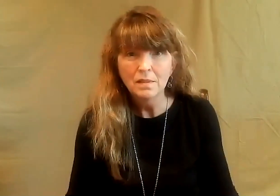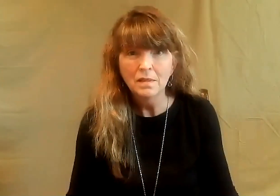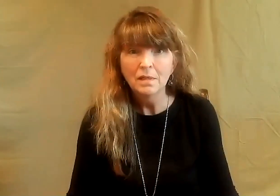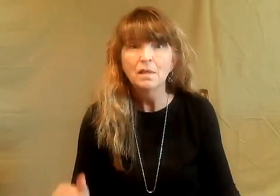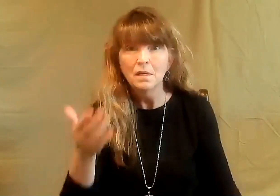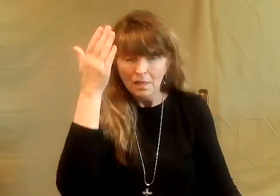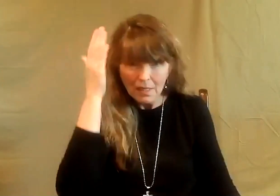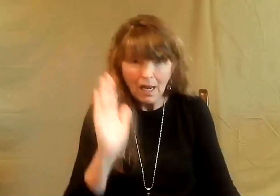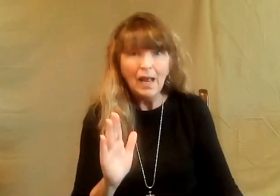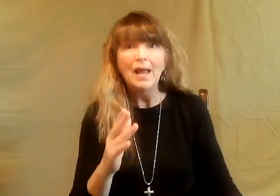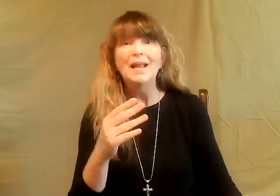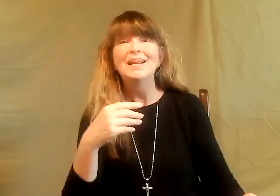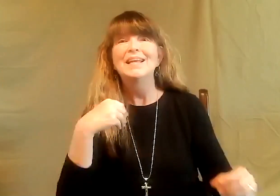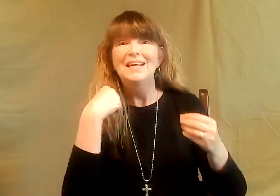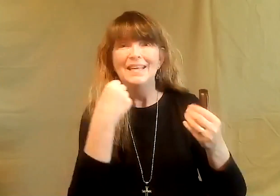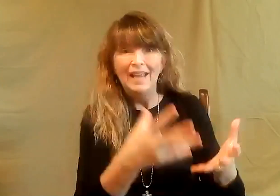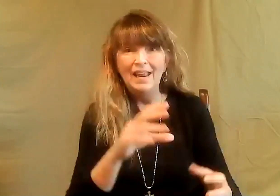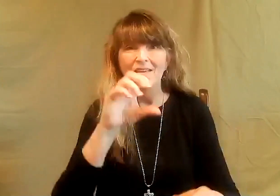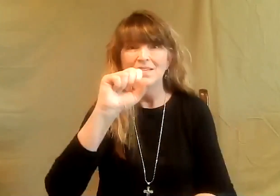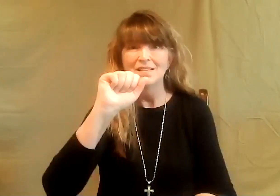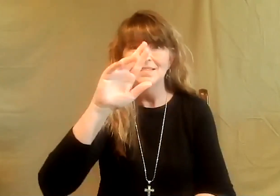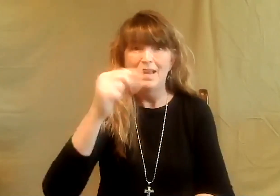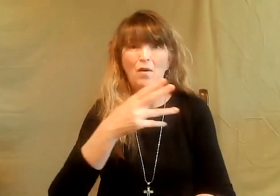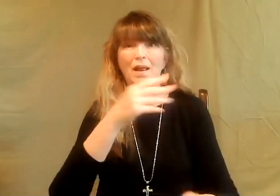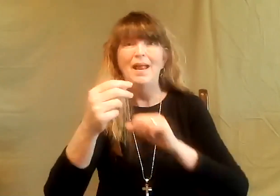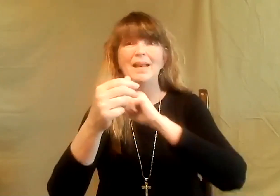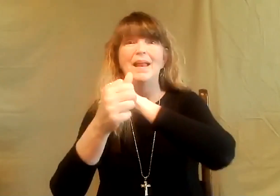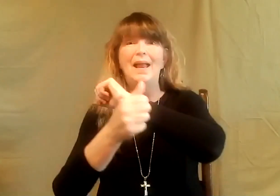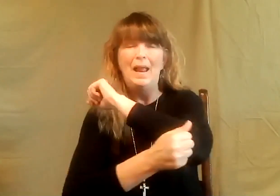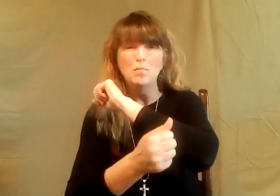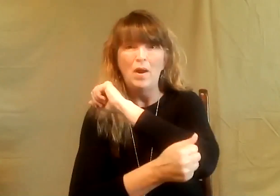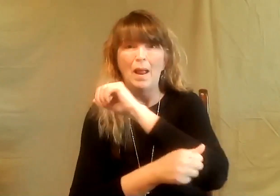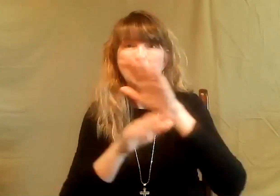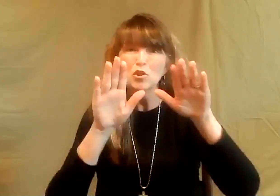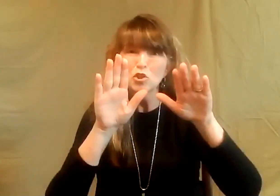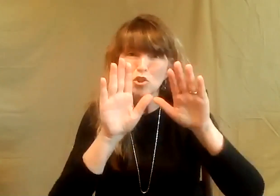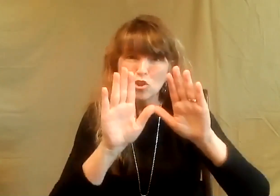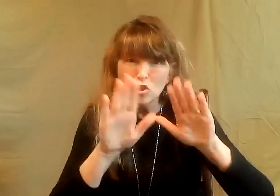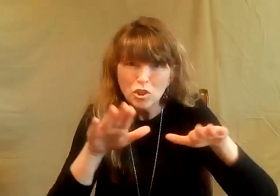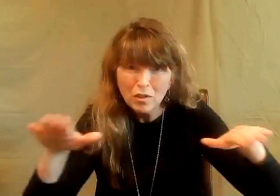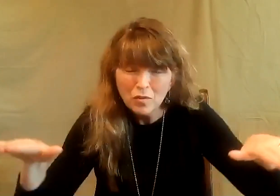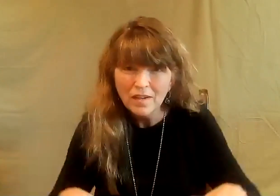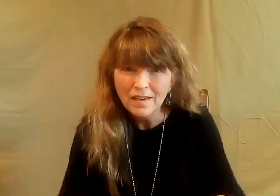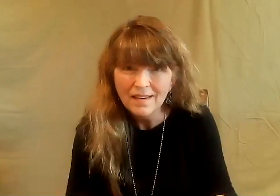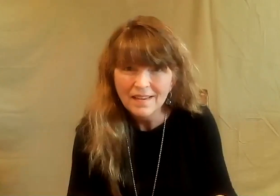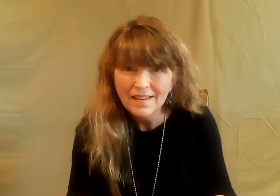But you know what? Who cares about that? God gave Sarah and Abraham children.